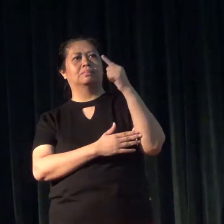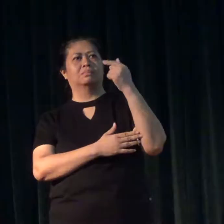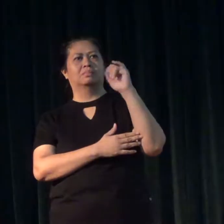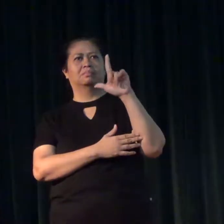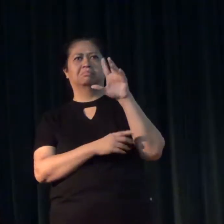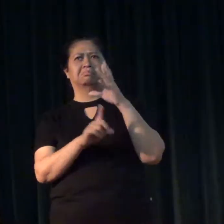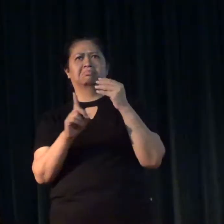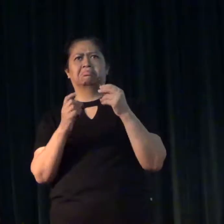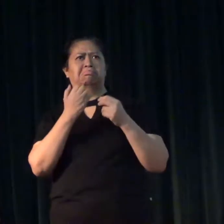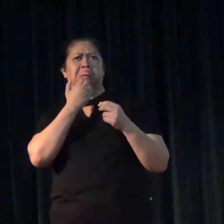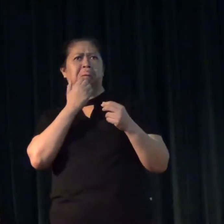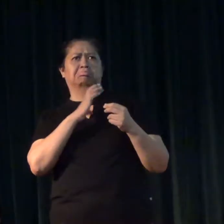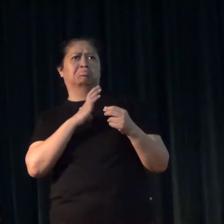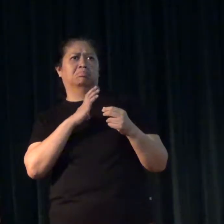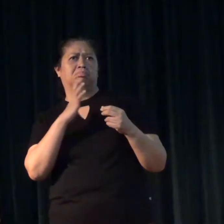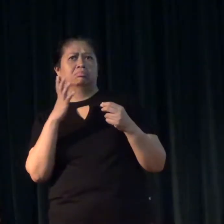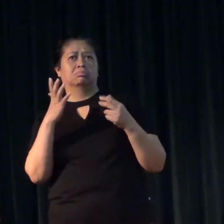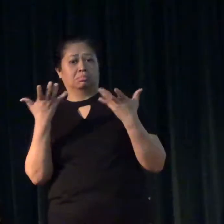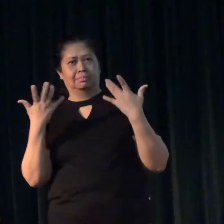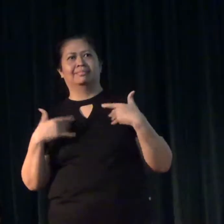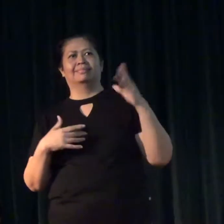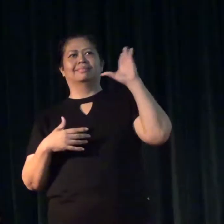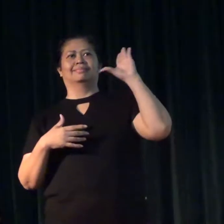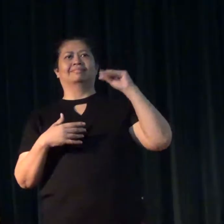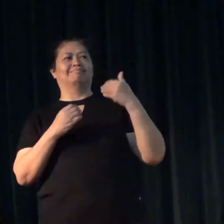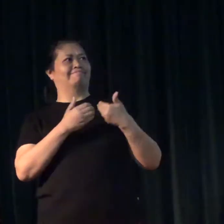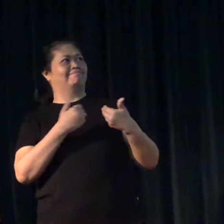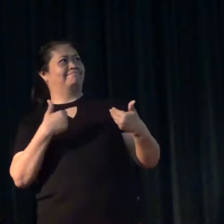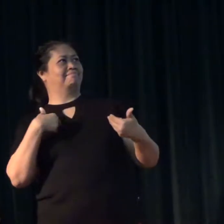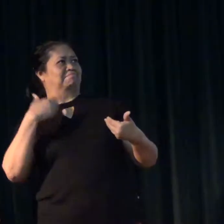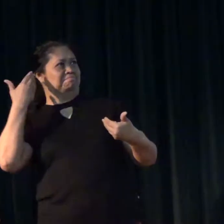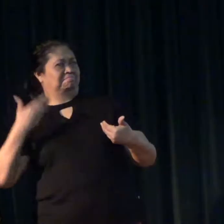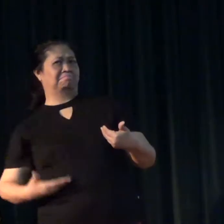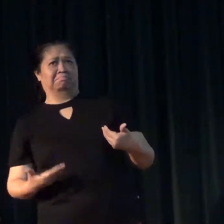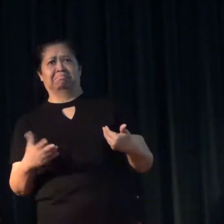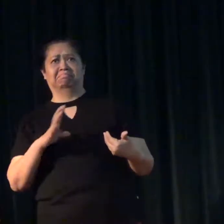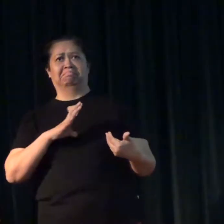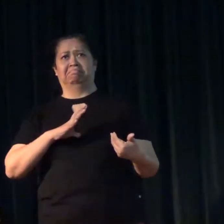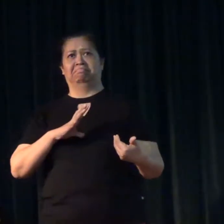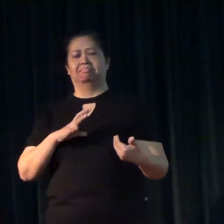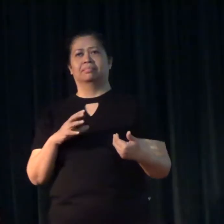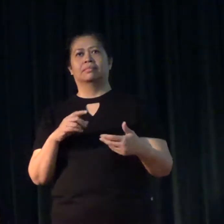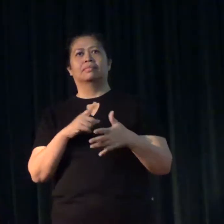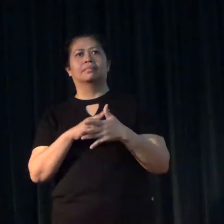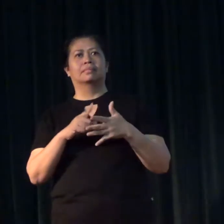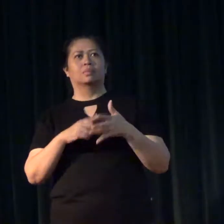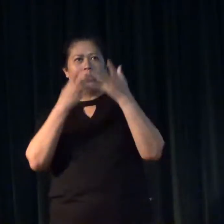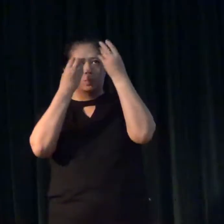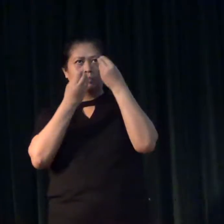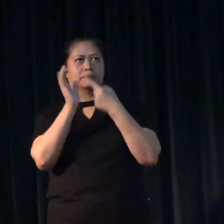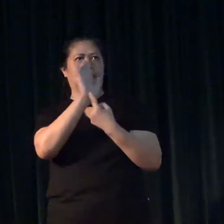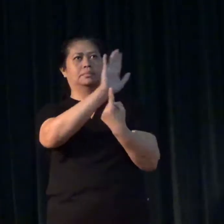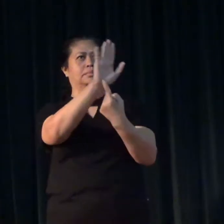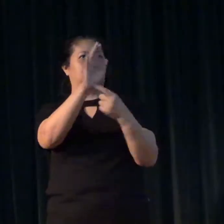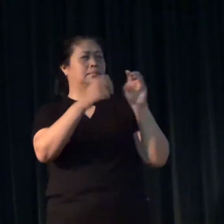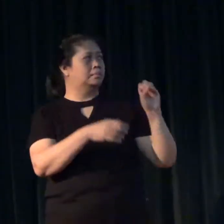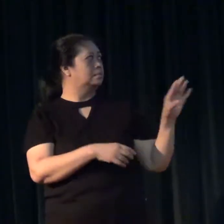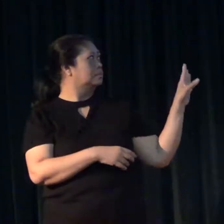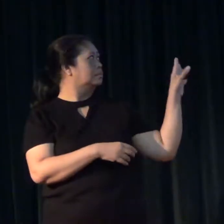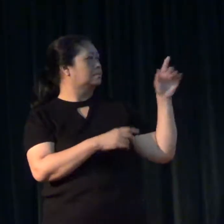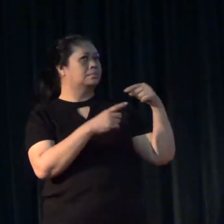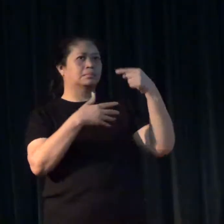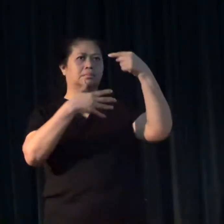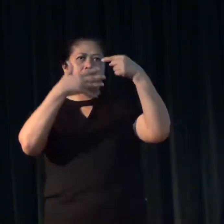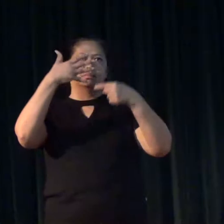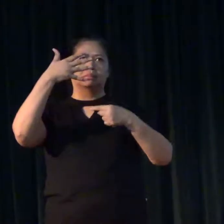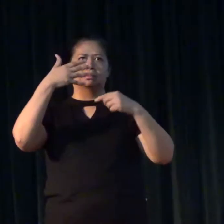But there's nothing wrong with that. It's the thing that makes us different from others. And then I wanted to show you this slide on the